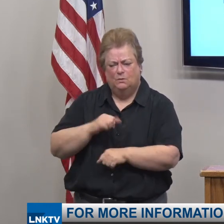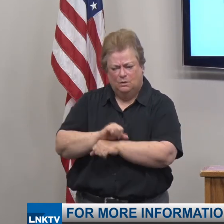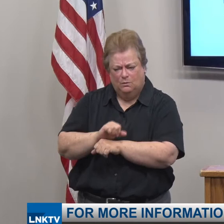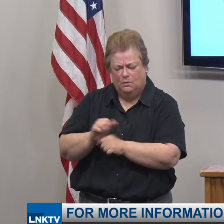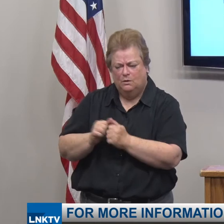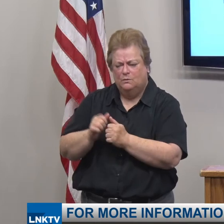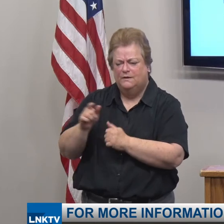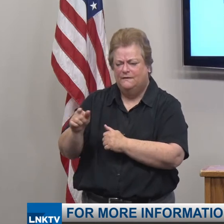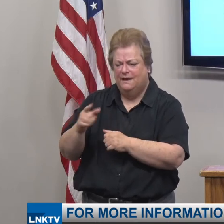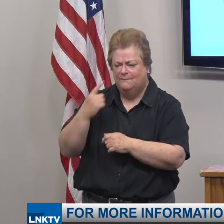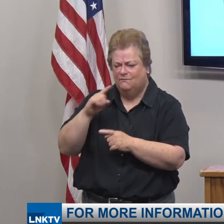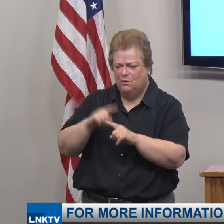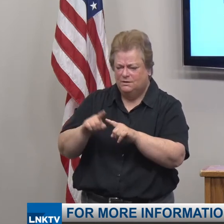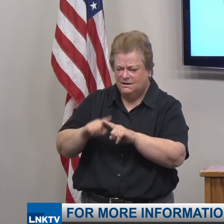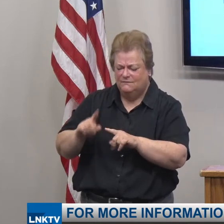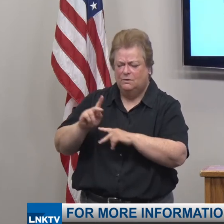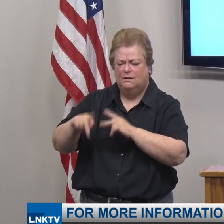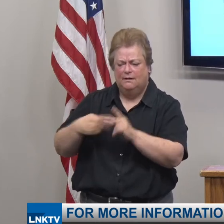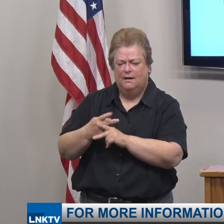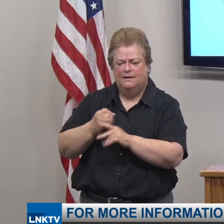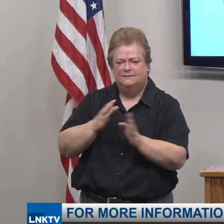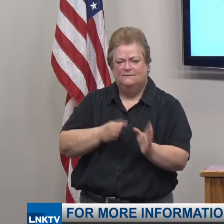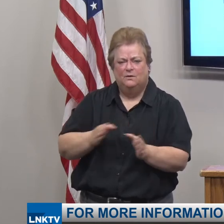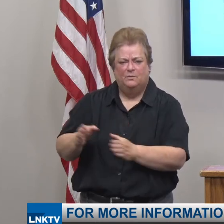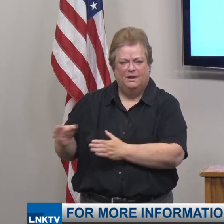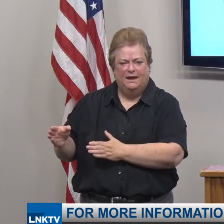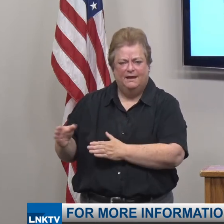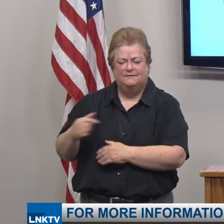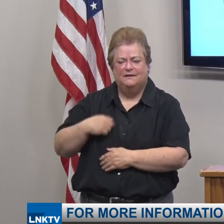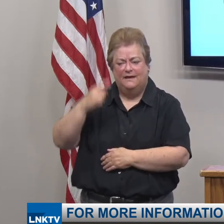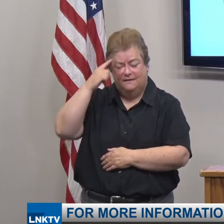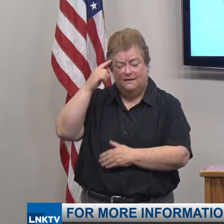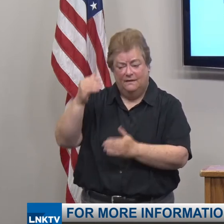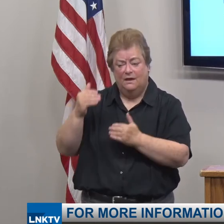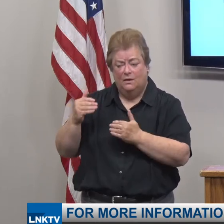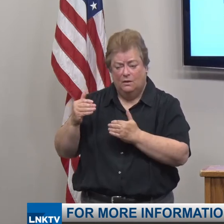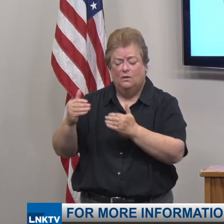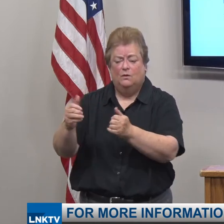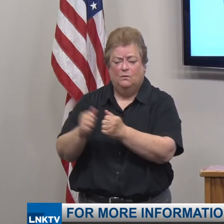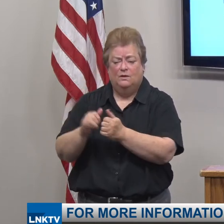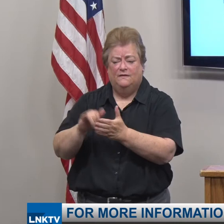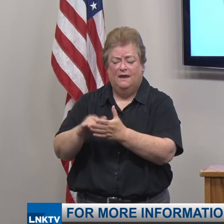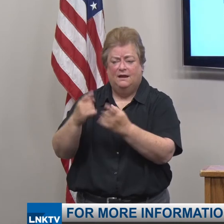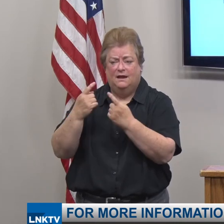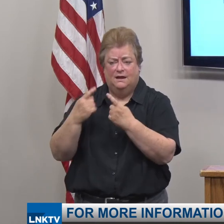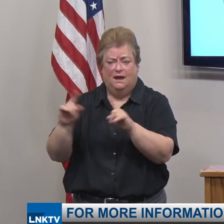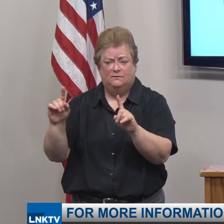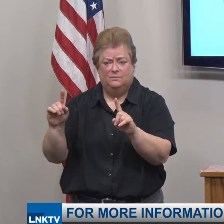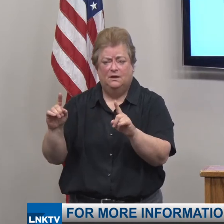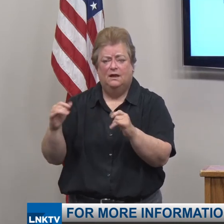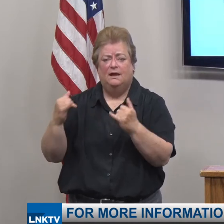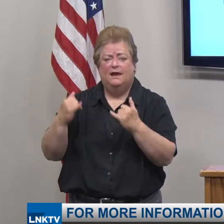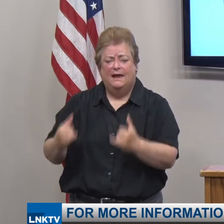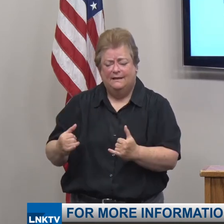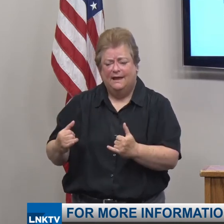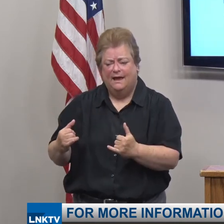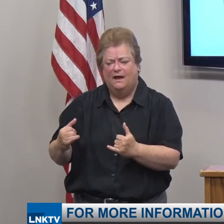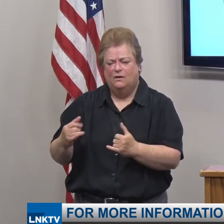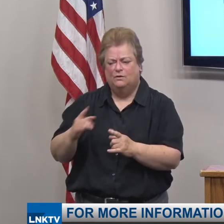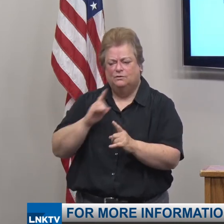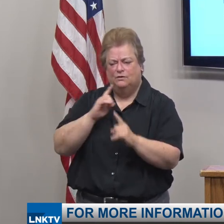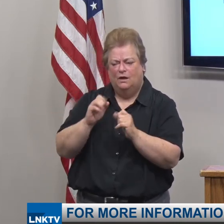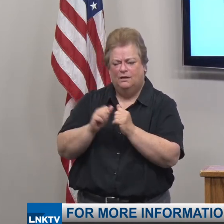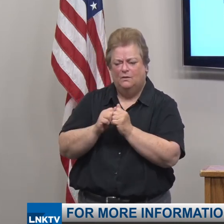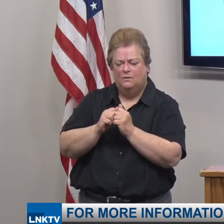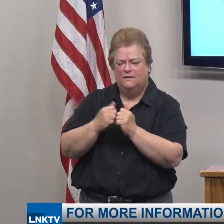with multiple different types of plans. And I think they went forward with the announcement and then were speaking with us a